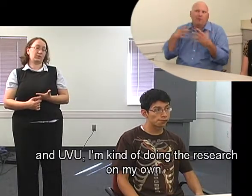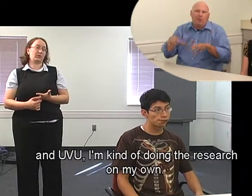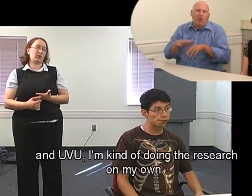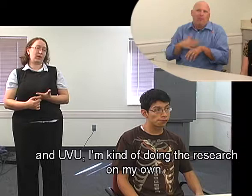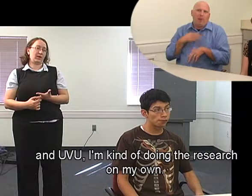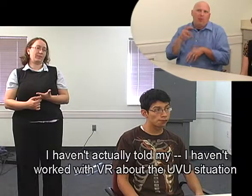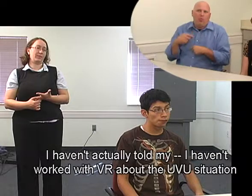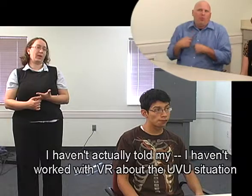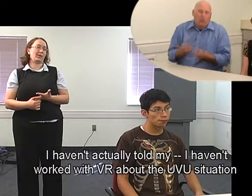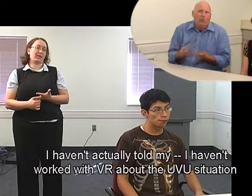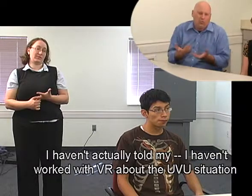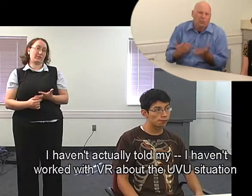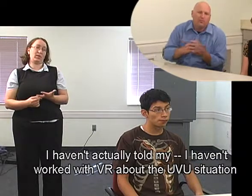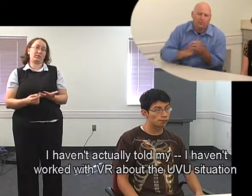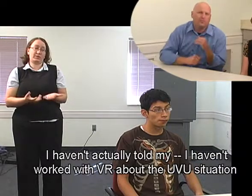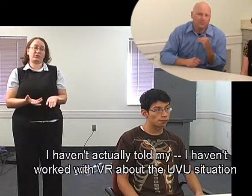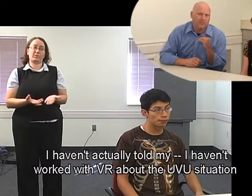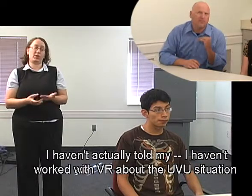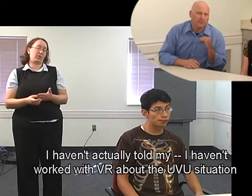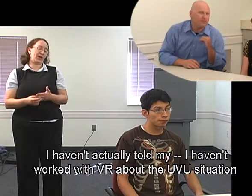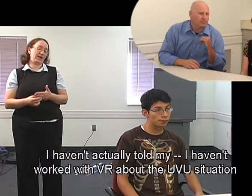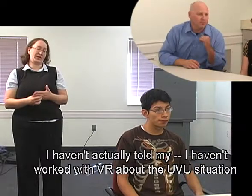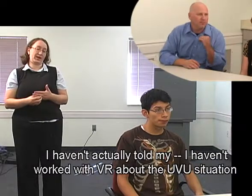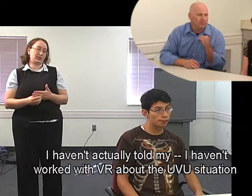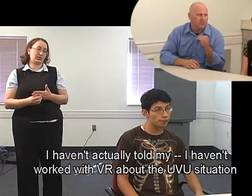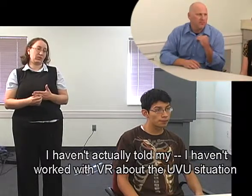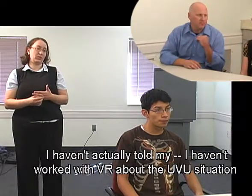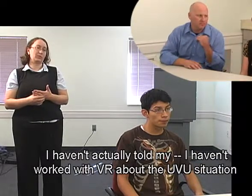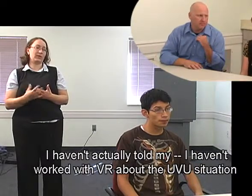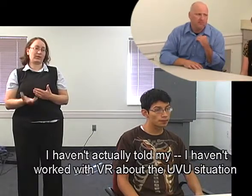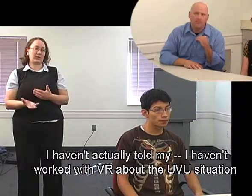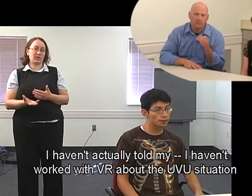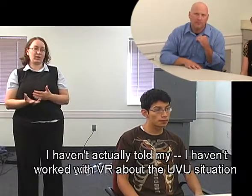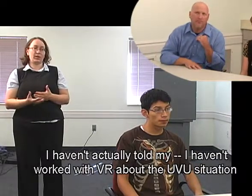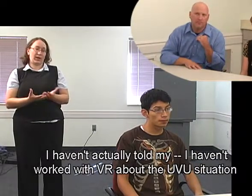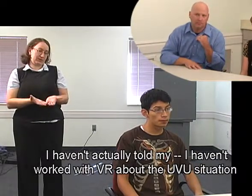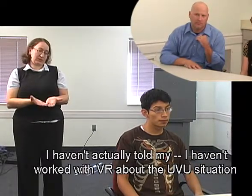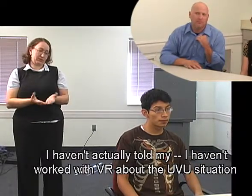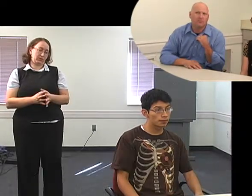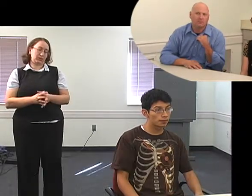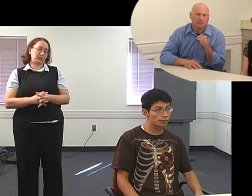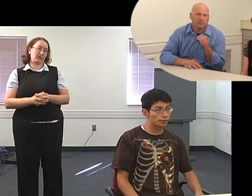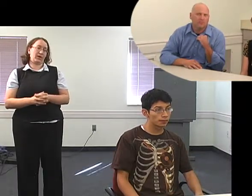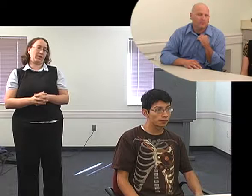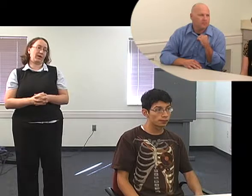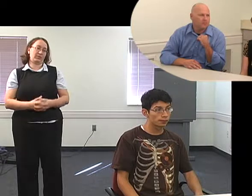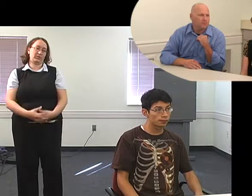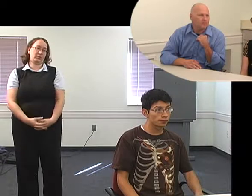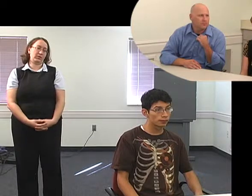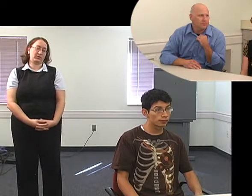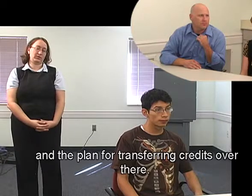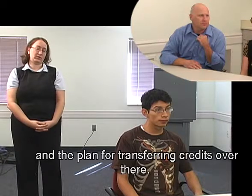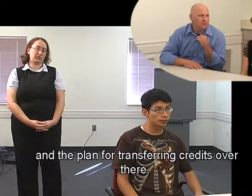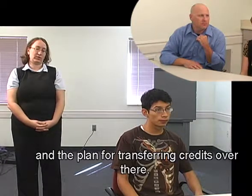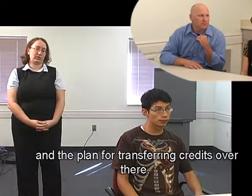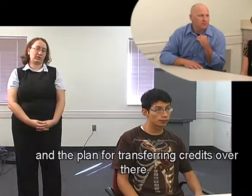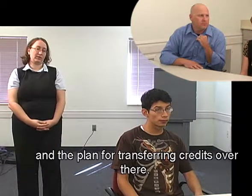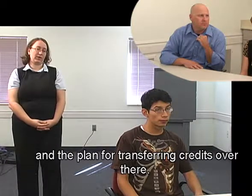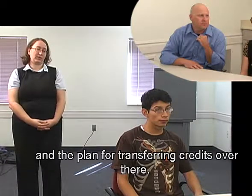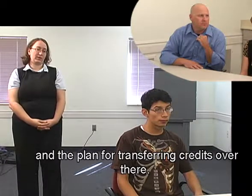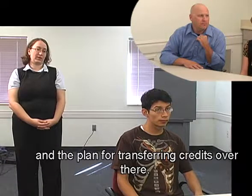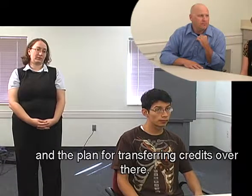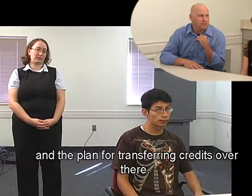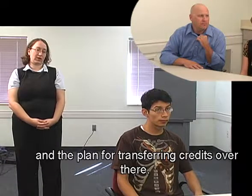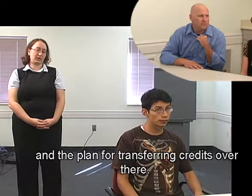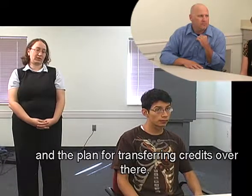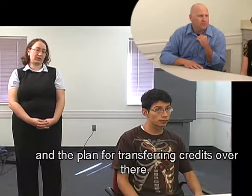UVU, I'm kind of doing the research on my own. I haven't actually told my VA. I haven't worked with VR about the UVU situation and the